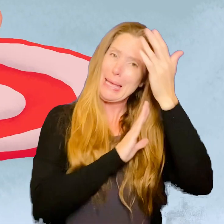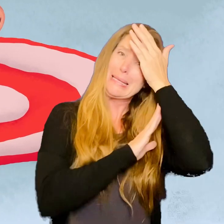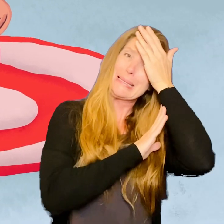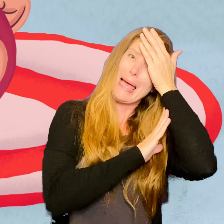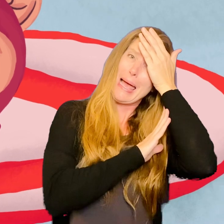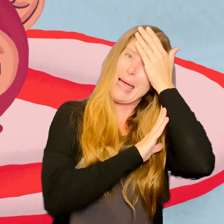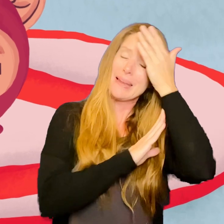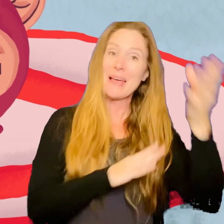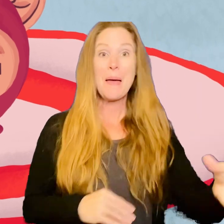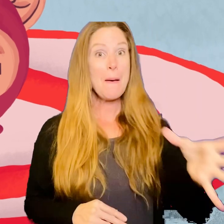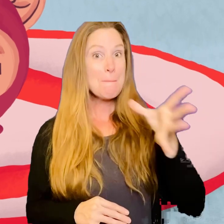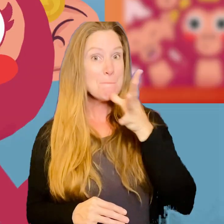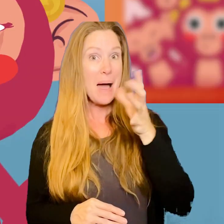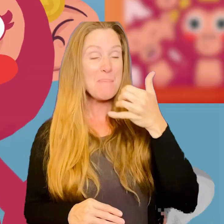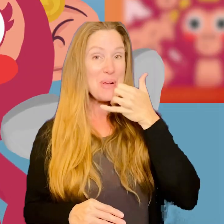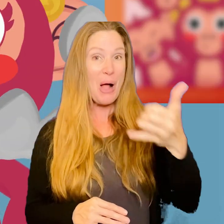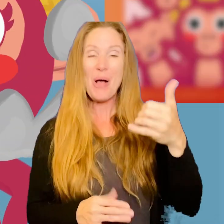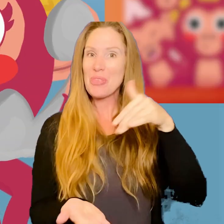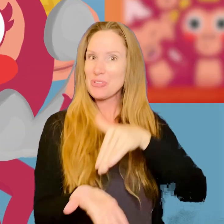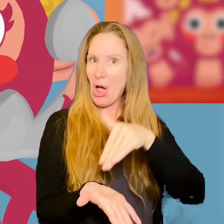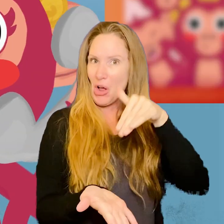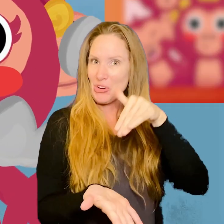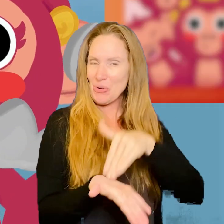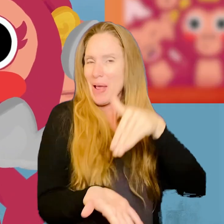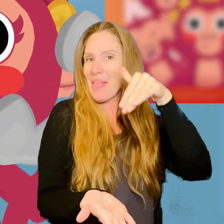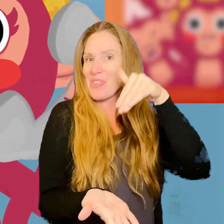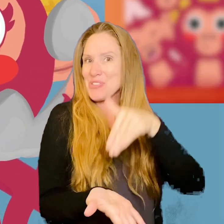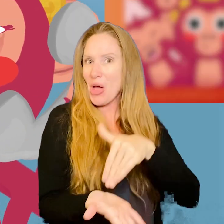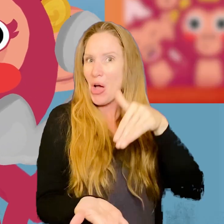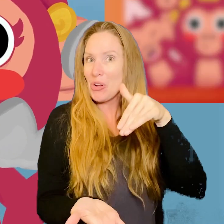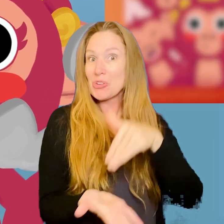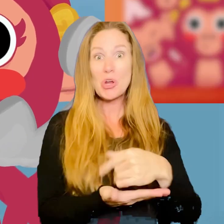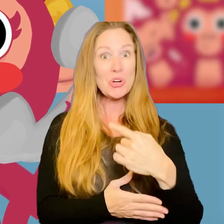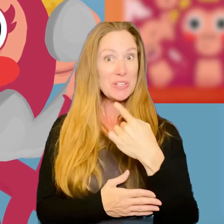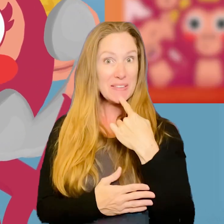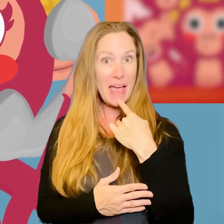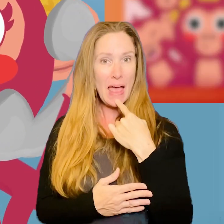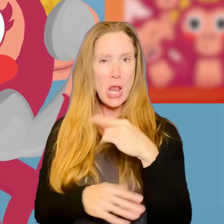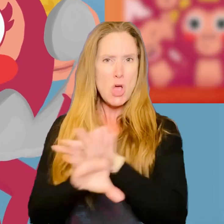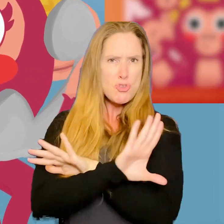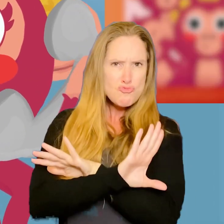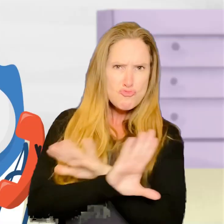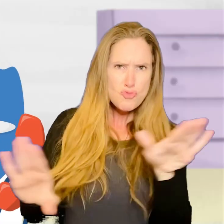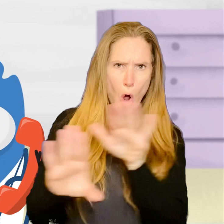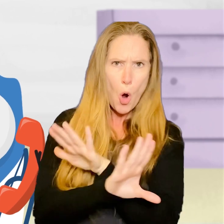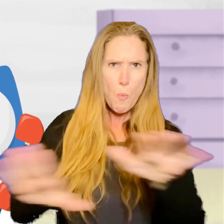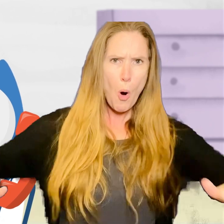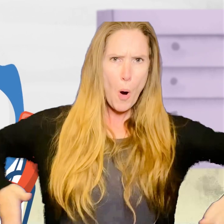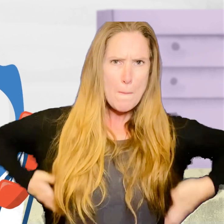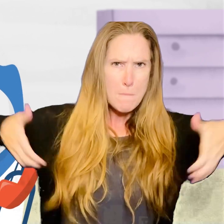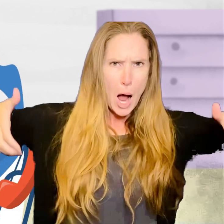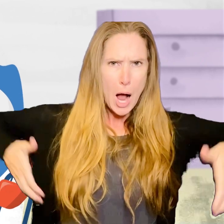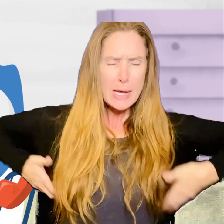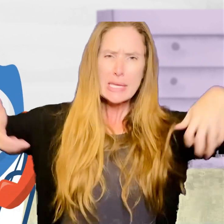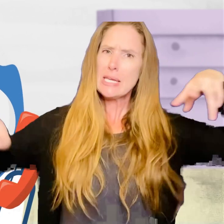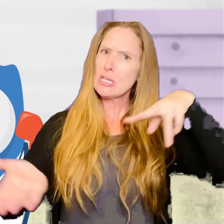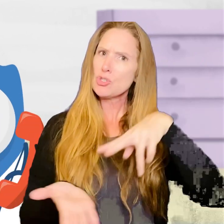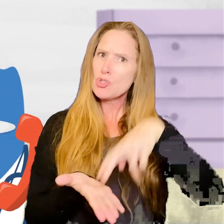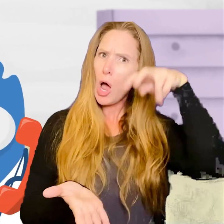his head Mama called the doctor and the doctor said No more monkeys